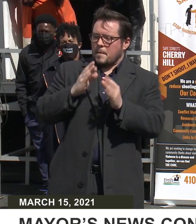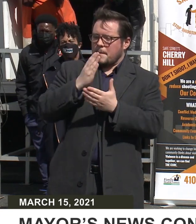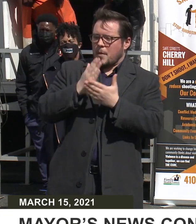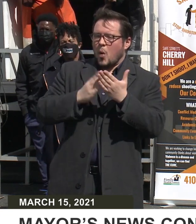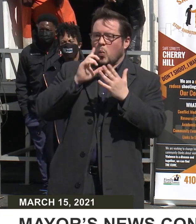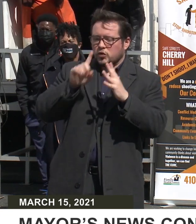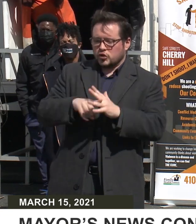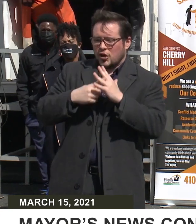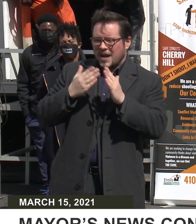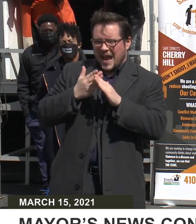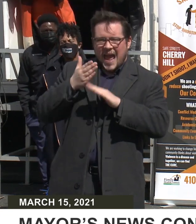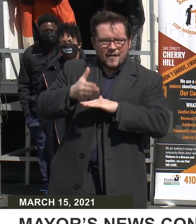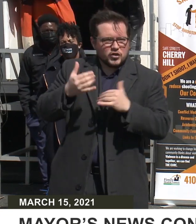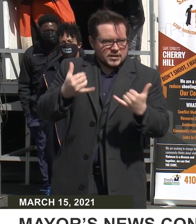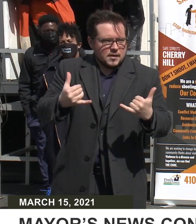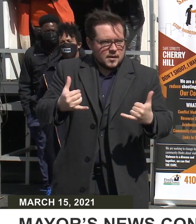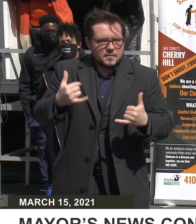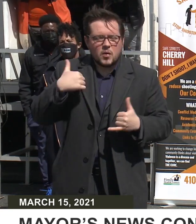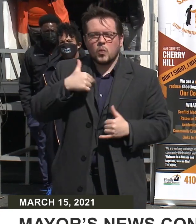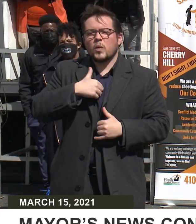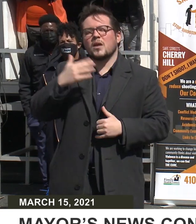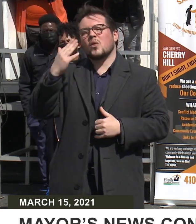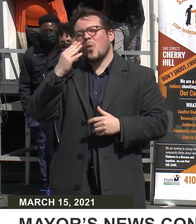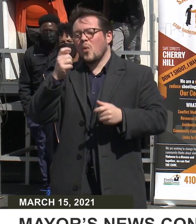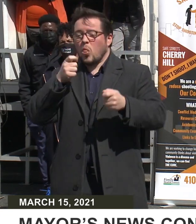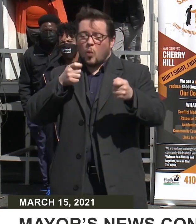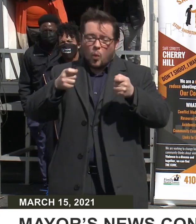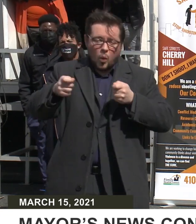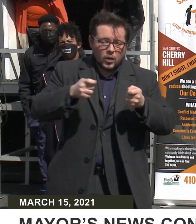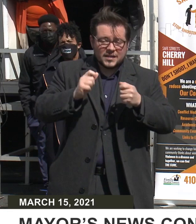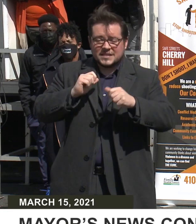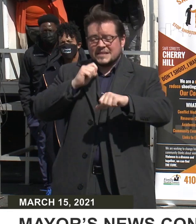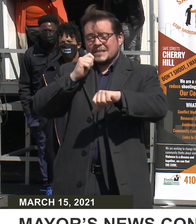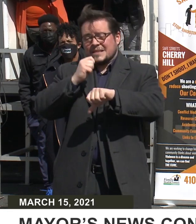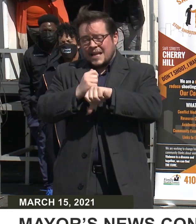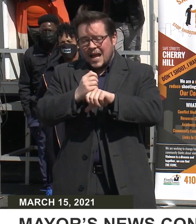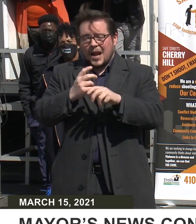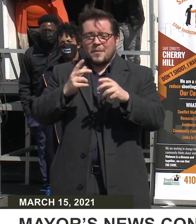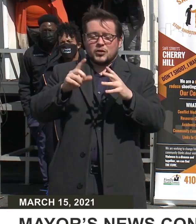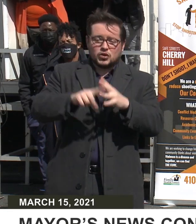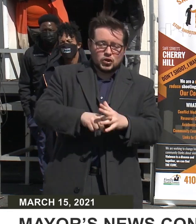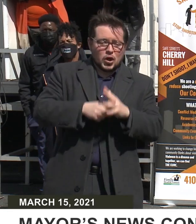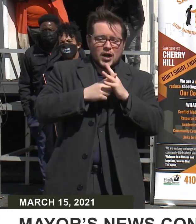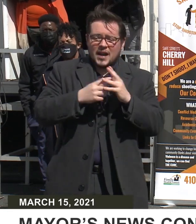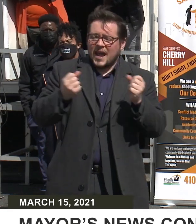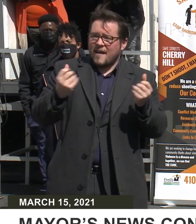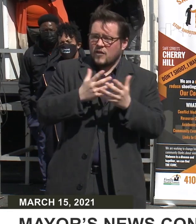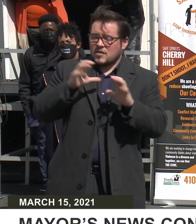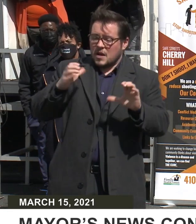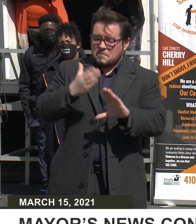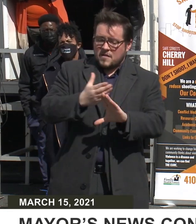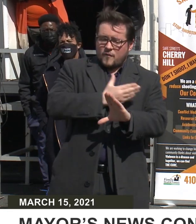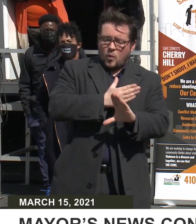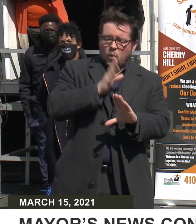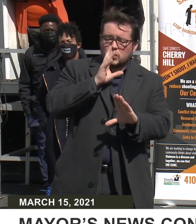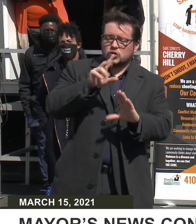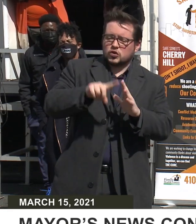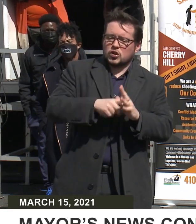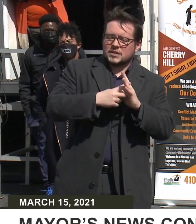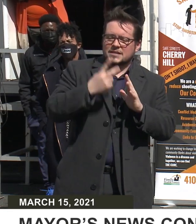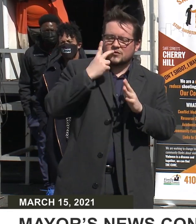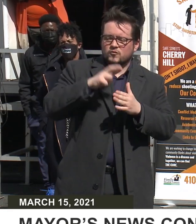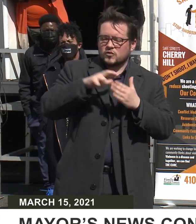after today. But we know the coordination, all of that work, all of the work that has already been done, will start to see results